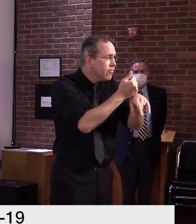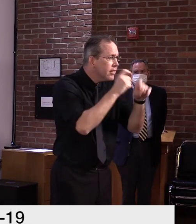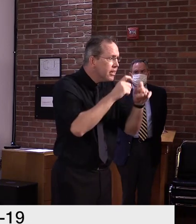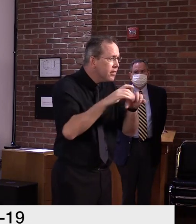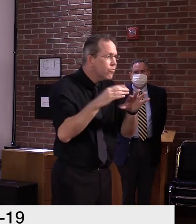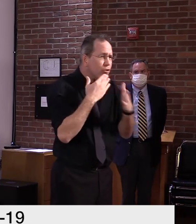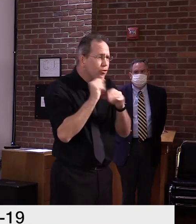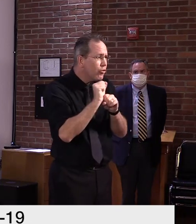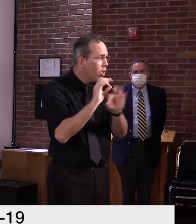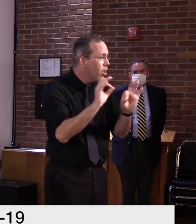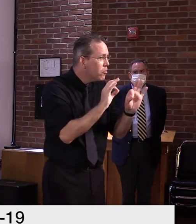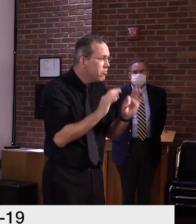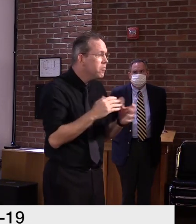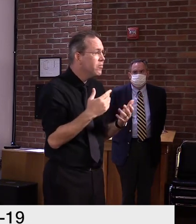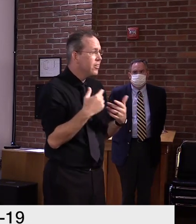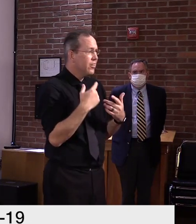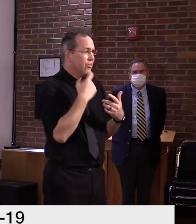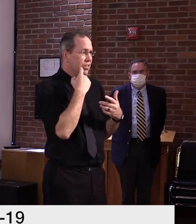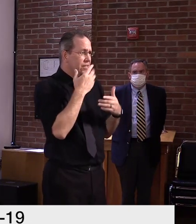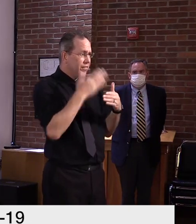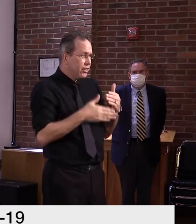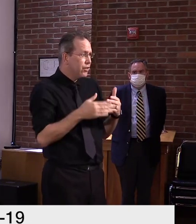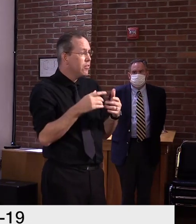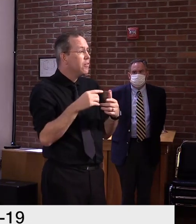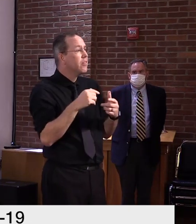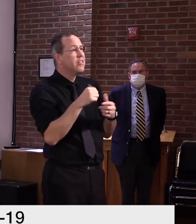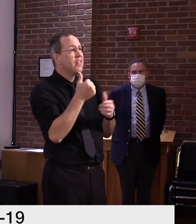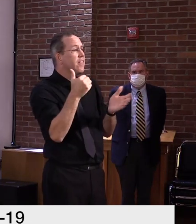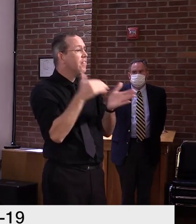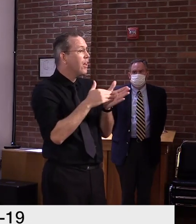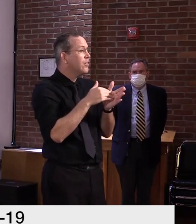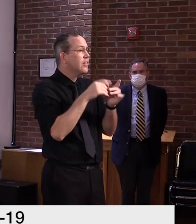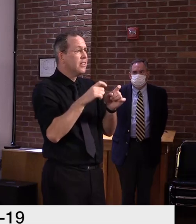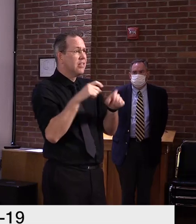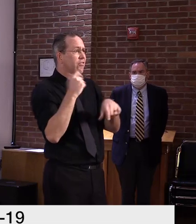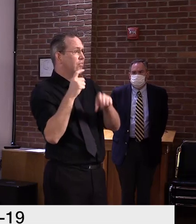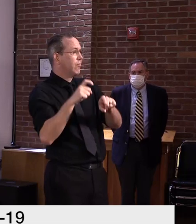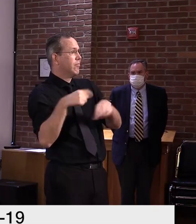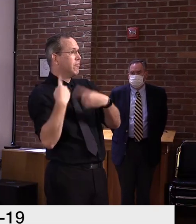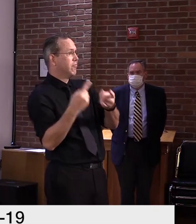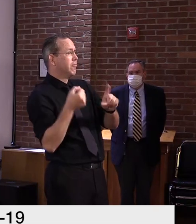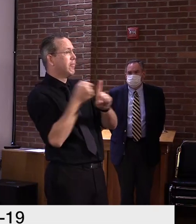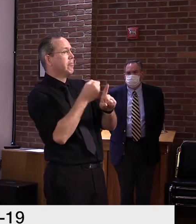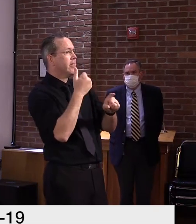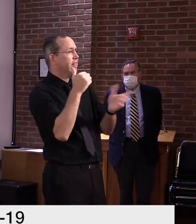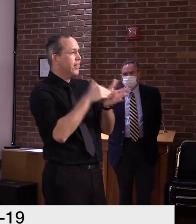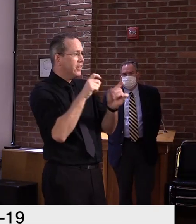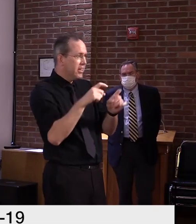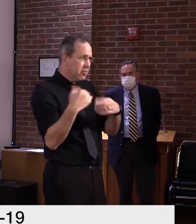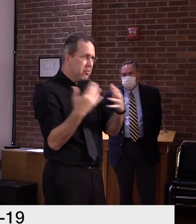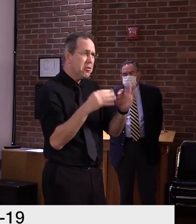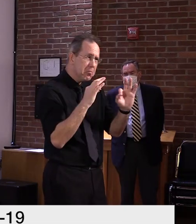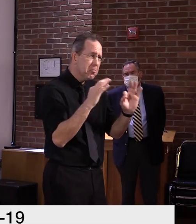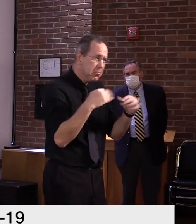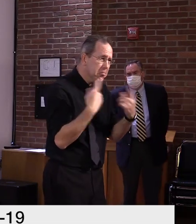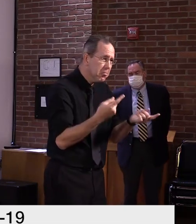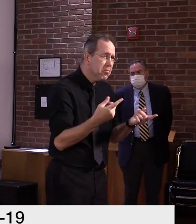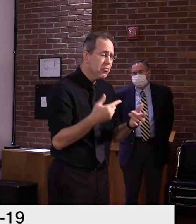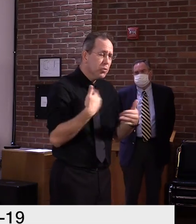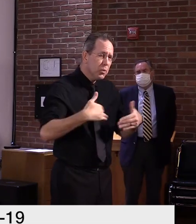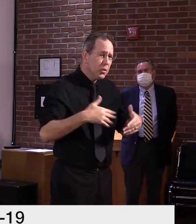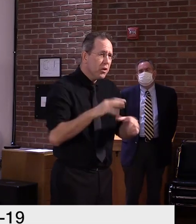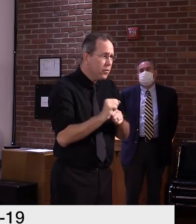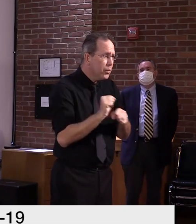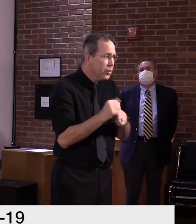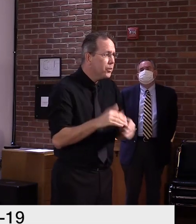,000, uh, tests, this past week. Um, so they're a vital part, uh, of our recovery, uh, and any emergency